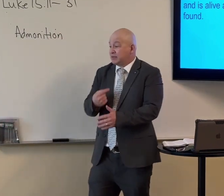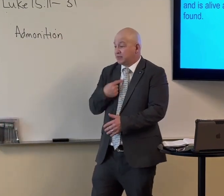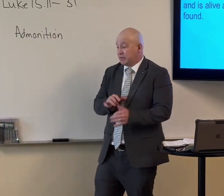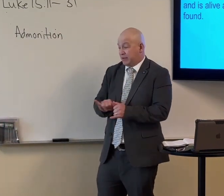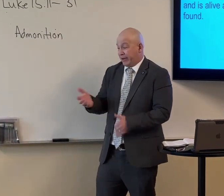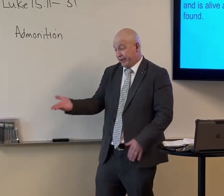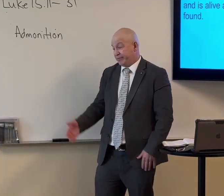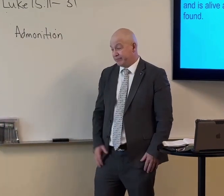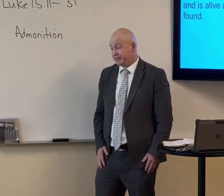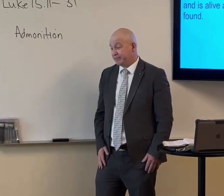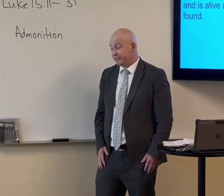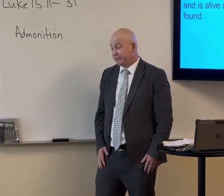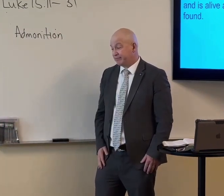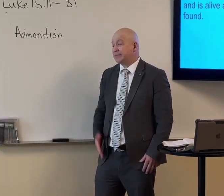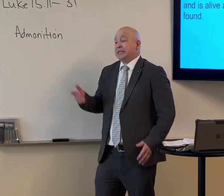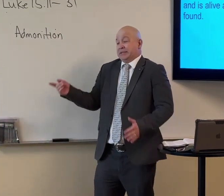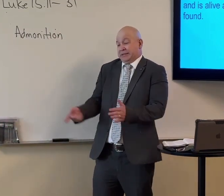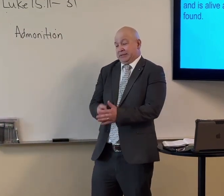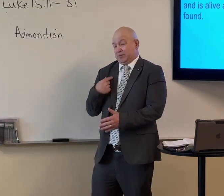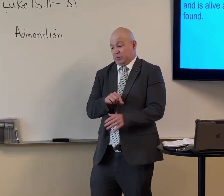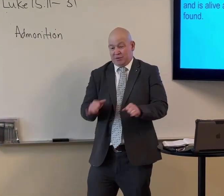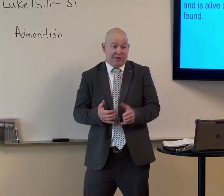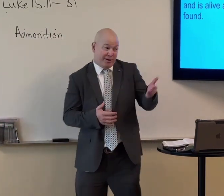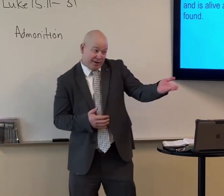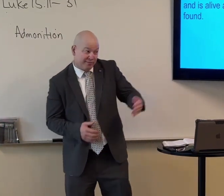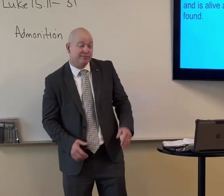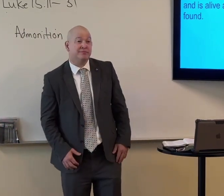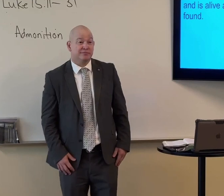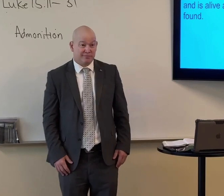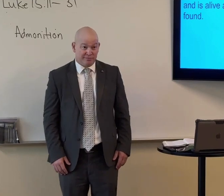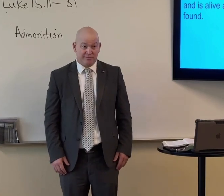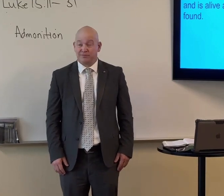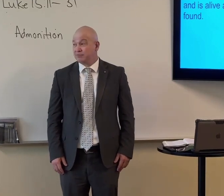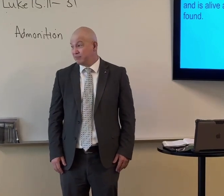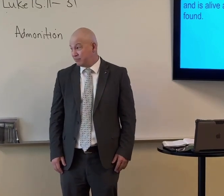And sometimes. We're like this younger boy. And sometimes we're like the older one.